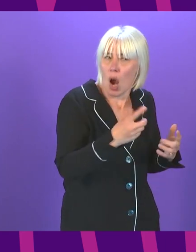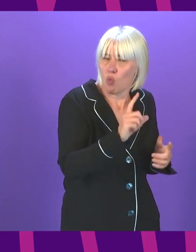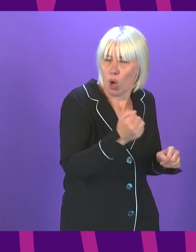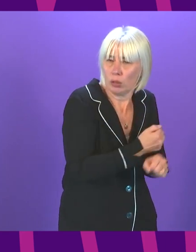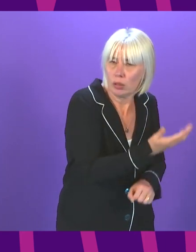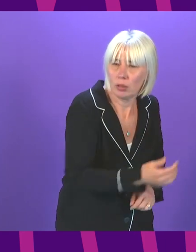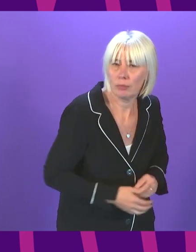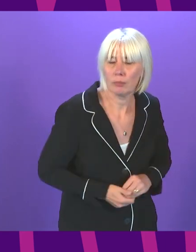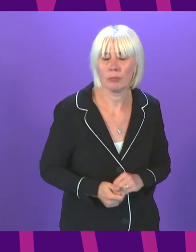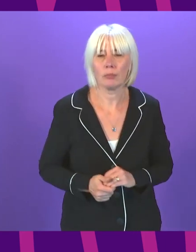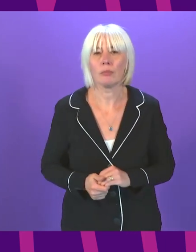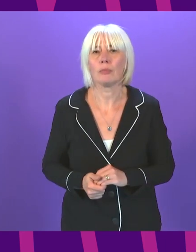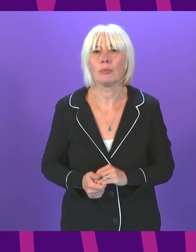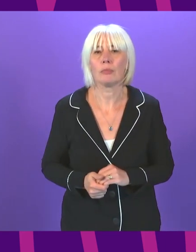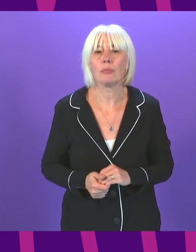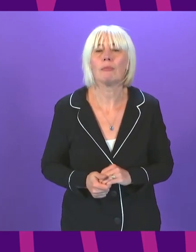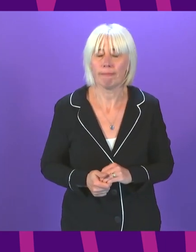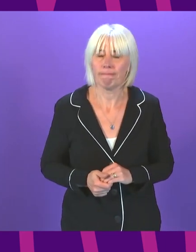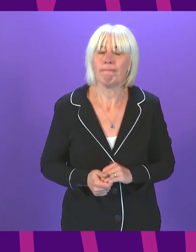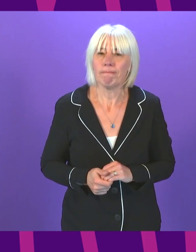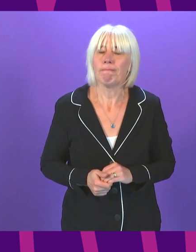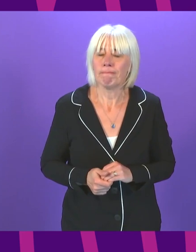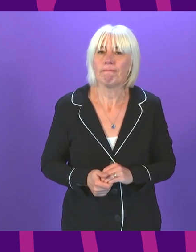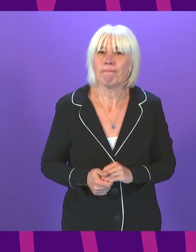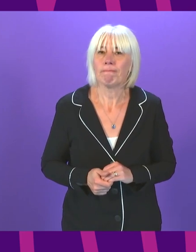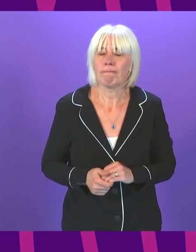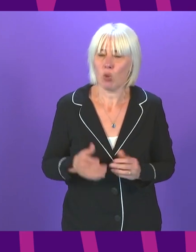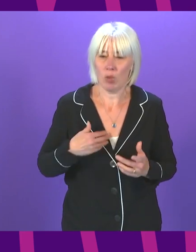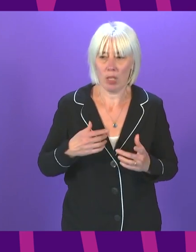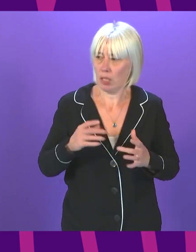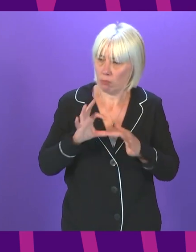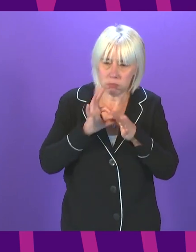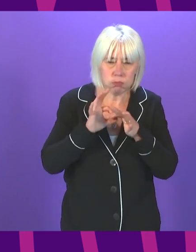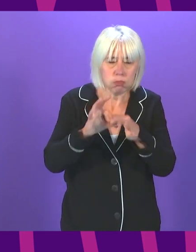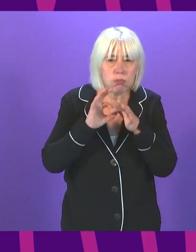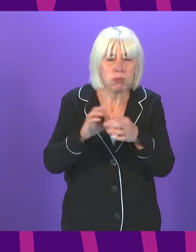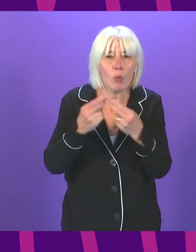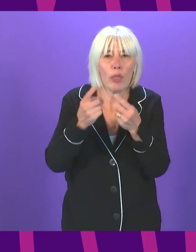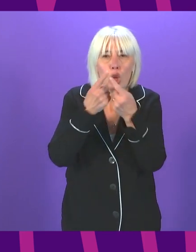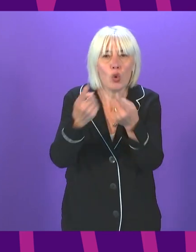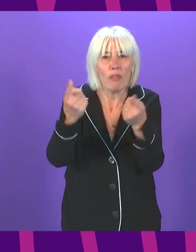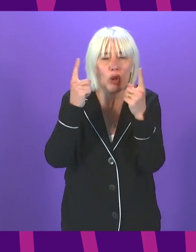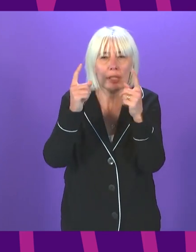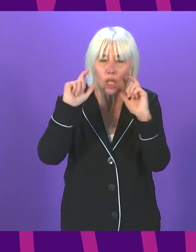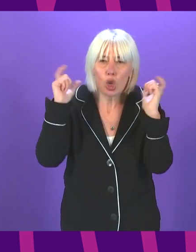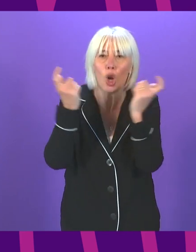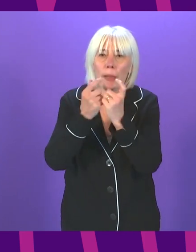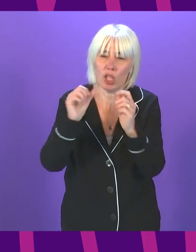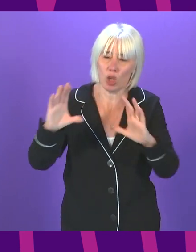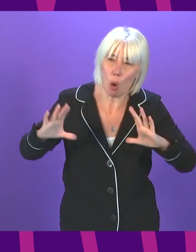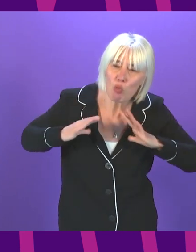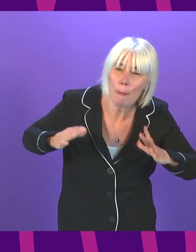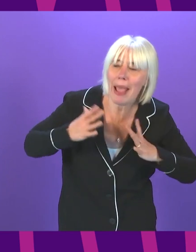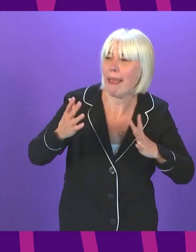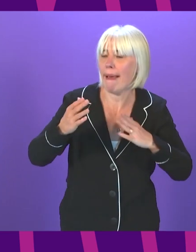First minister. Well, we have and continue to work closely with universities and colleges to prepare and publish